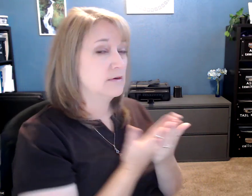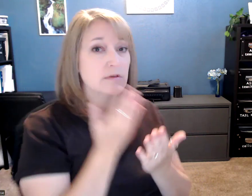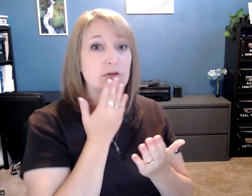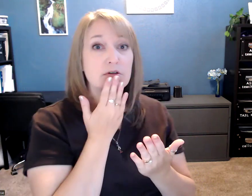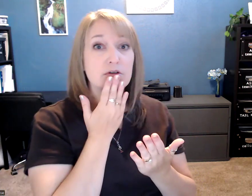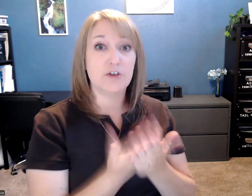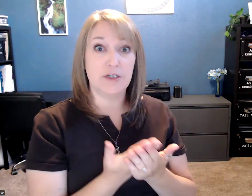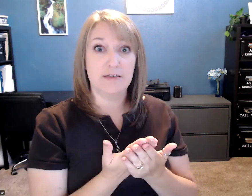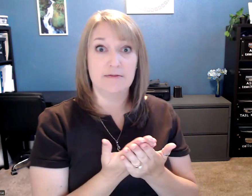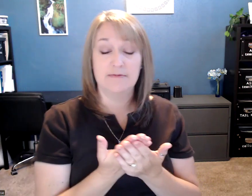Good.